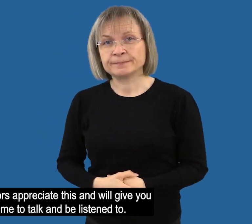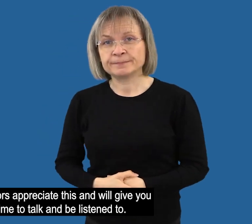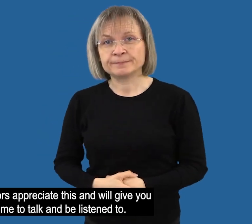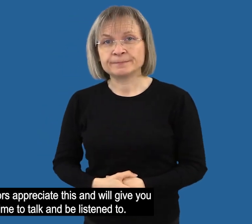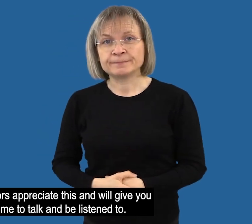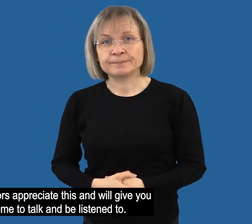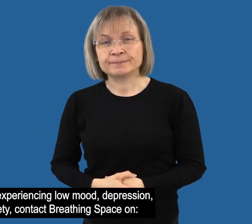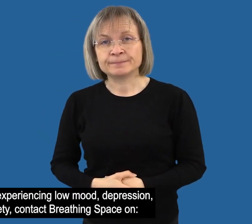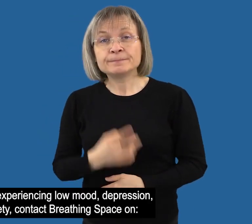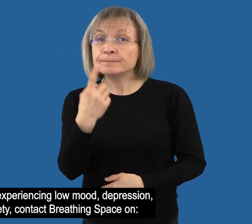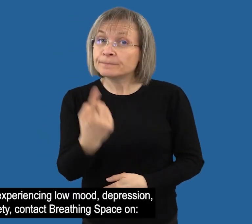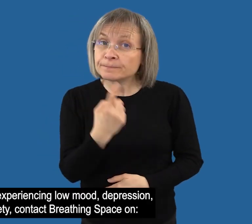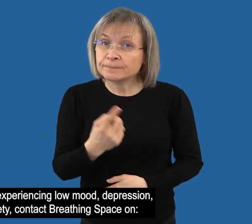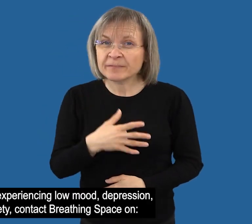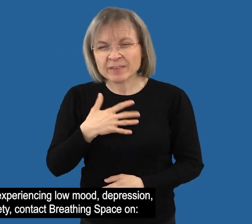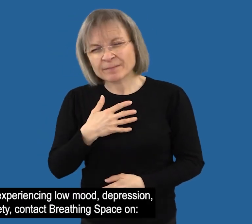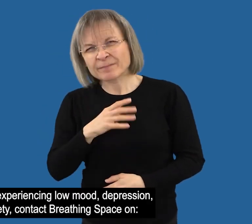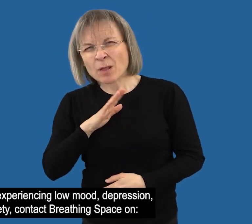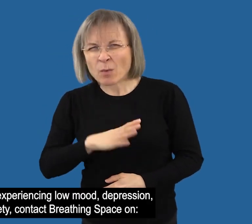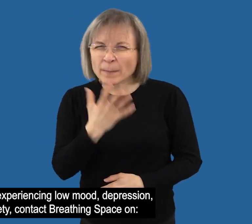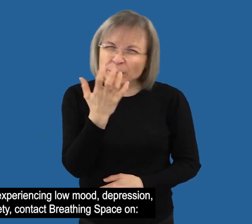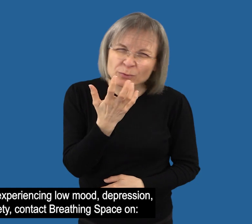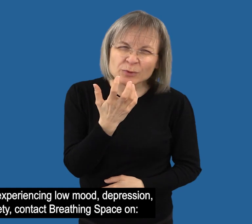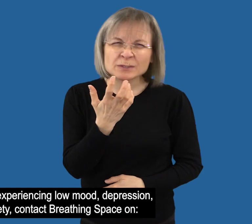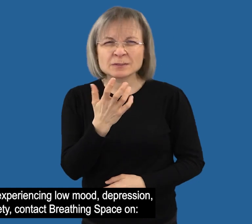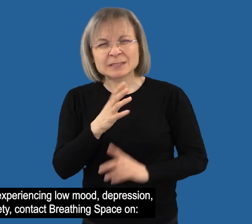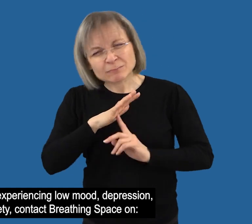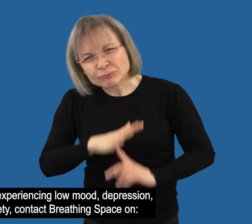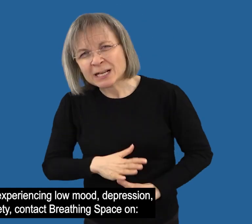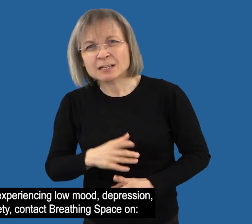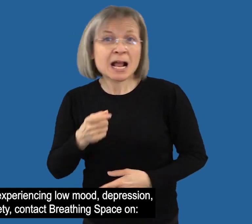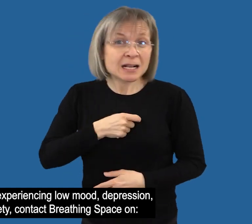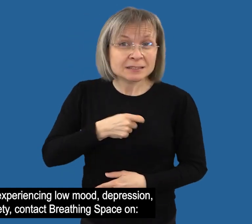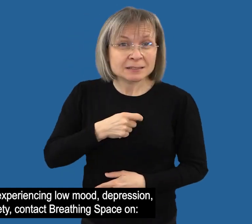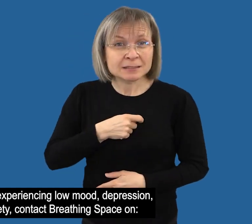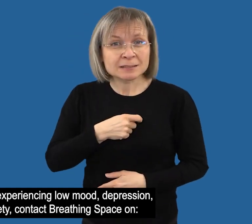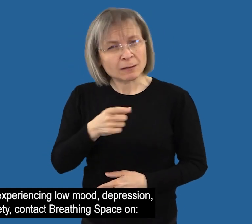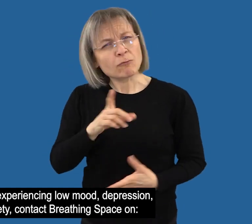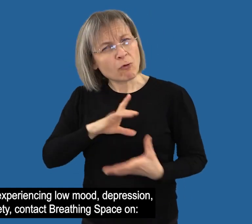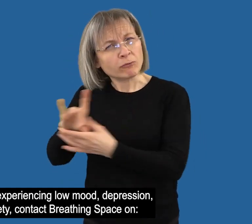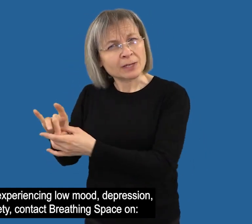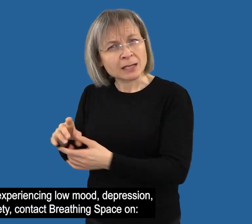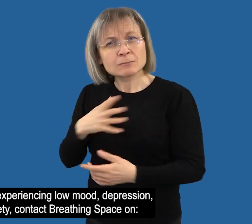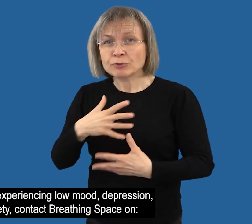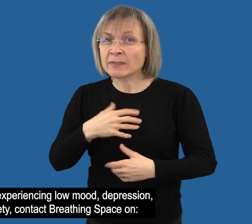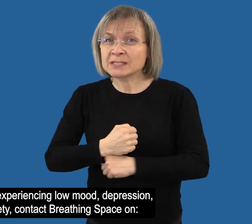If you are experiencing low mood, depression, or anxiety, contact Breathing Space on